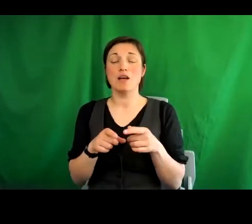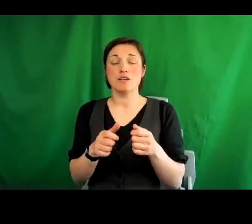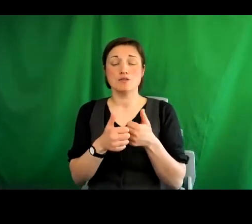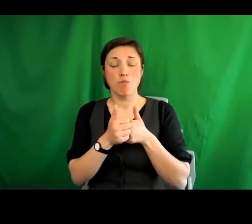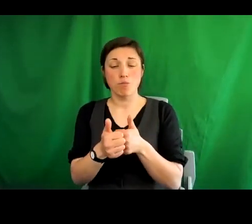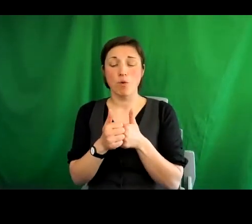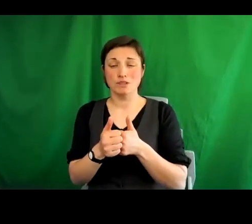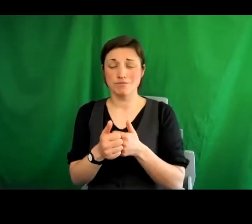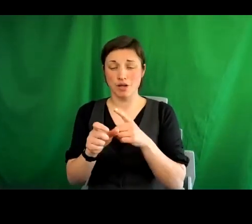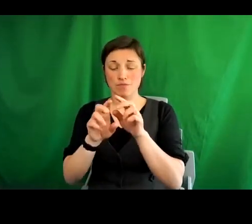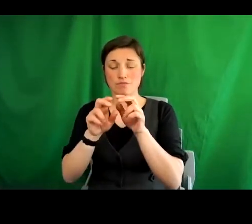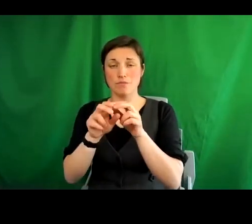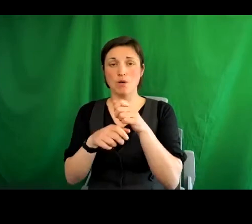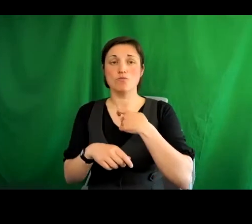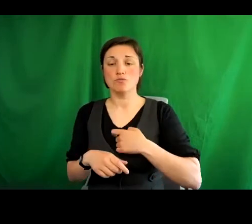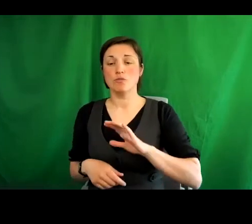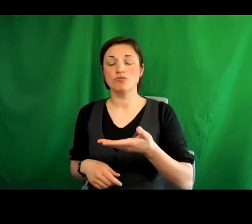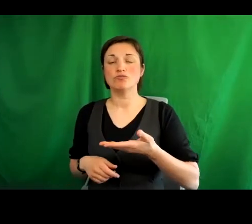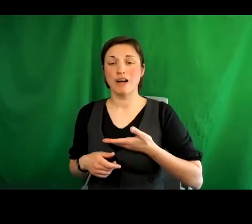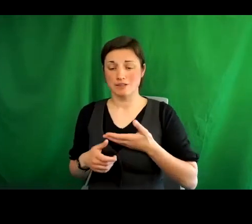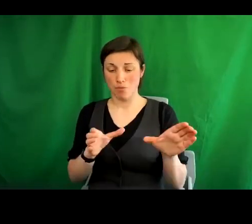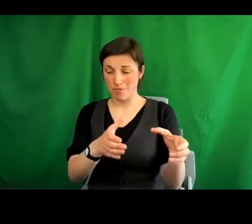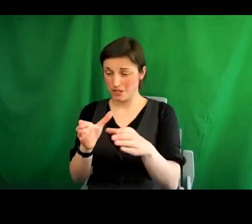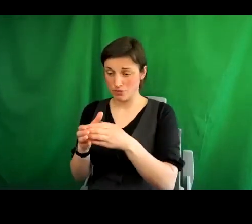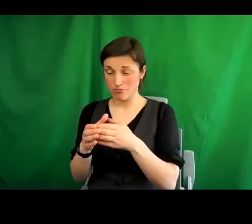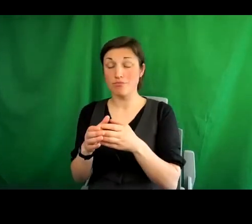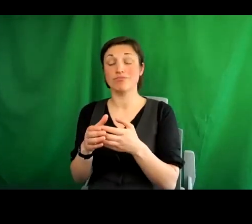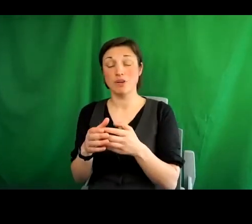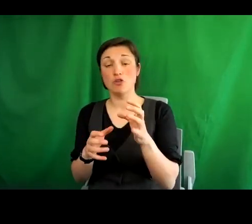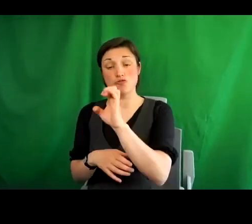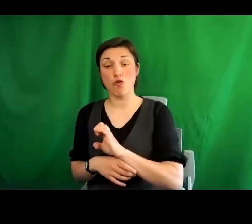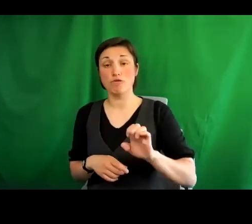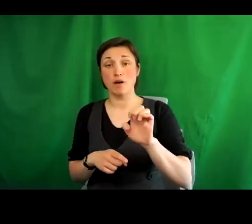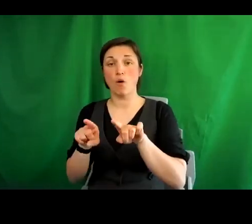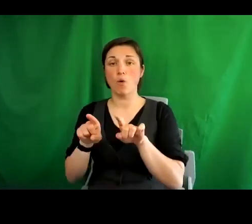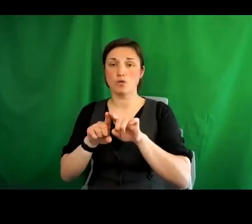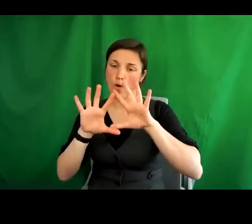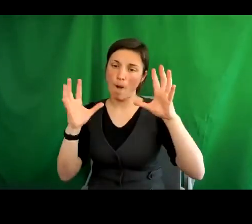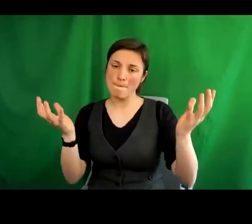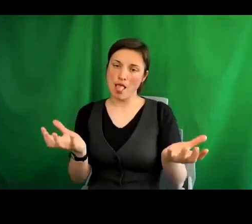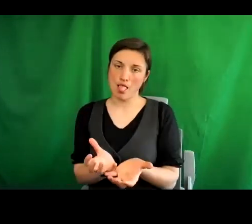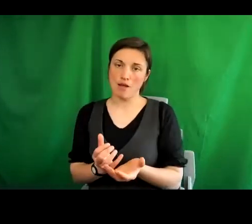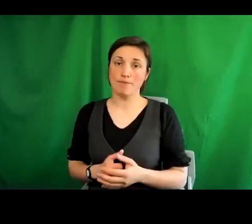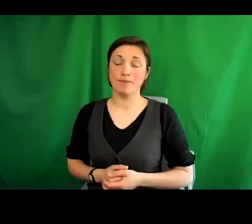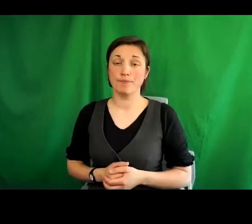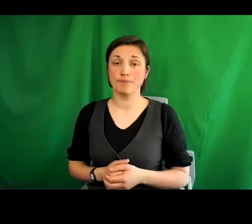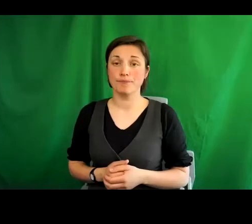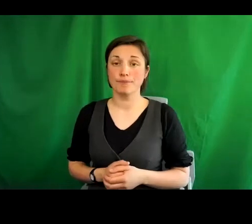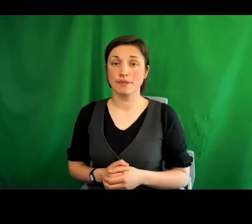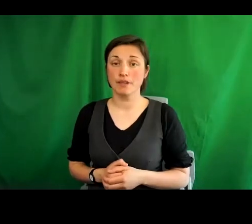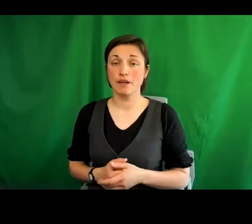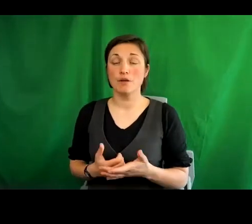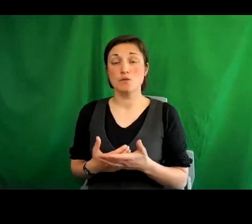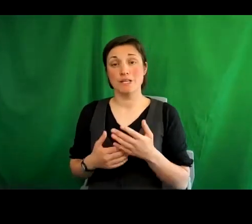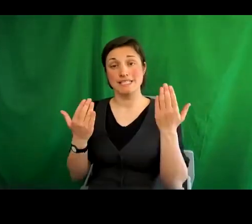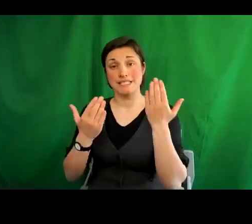human rights commissions throughout Europe and globally. As I'm sure you know, the title of tonight's talk is Human Rights Leadership,